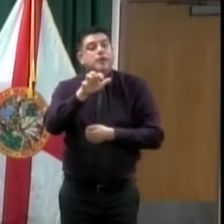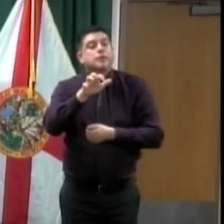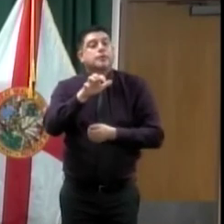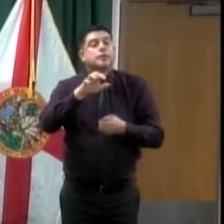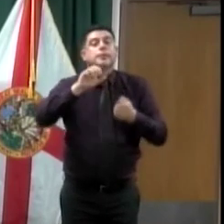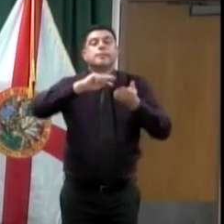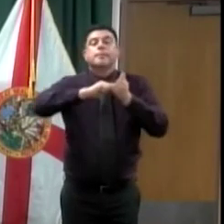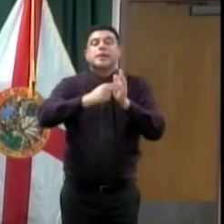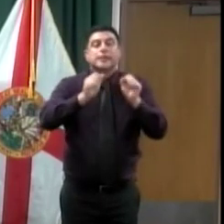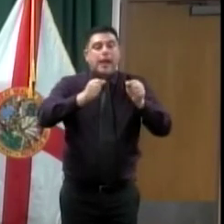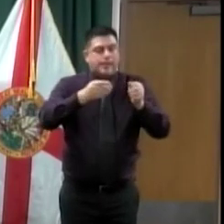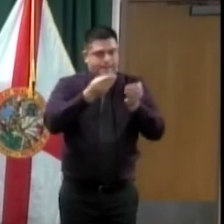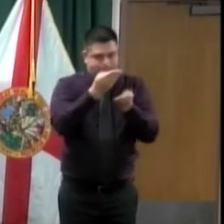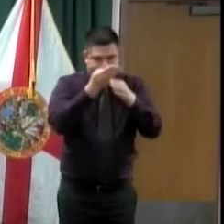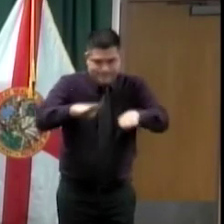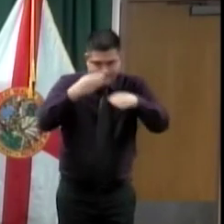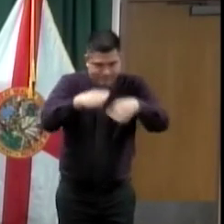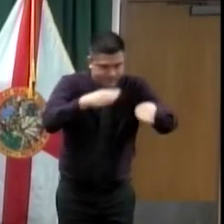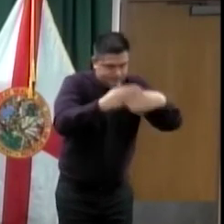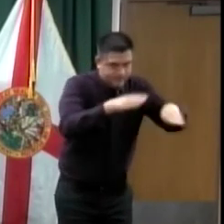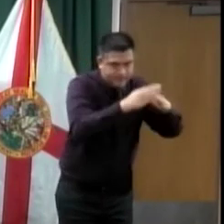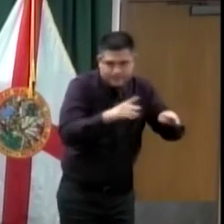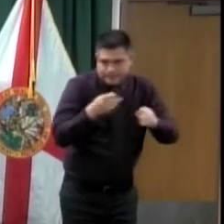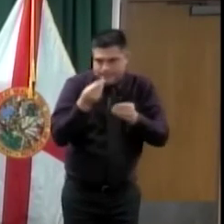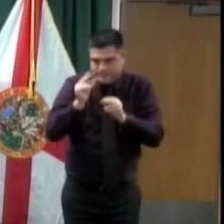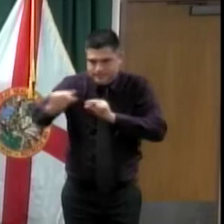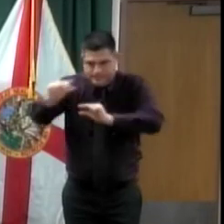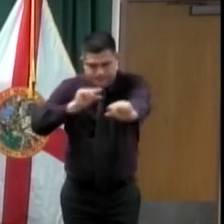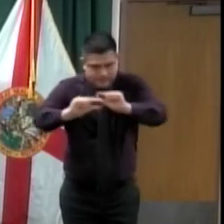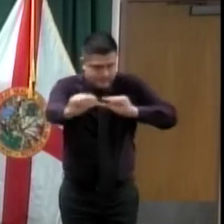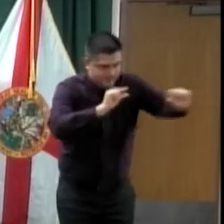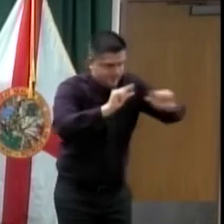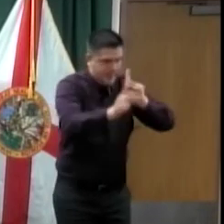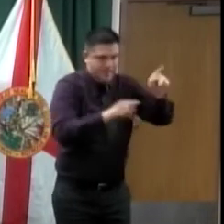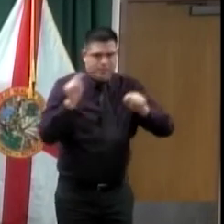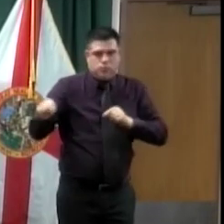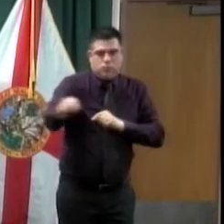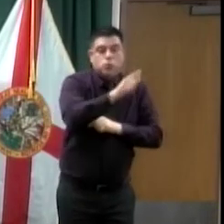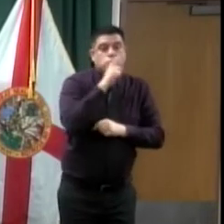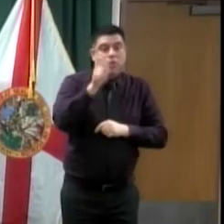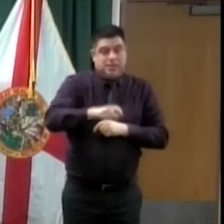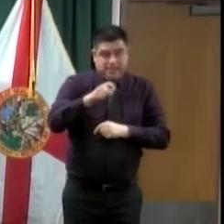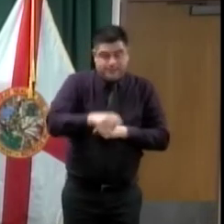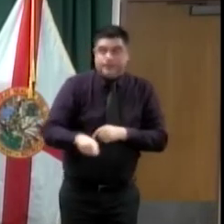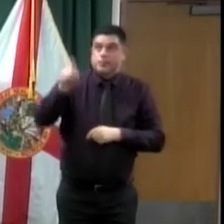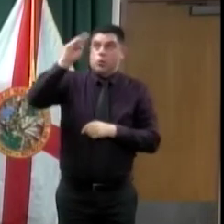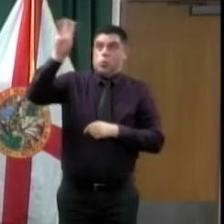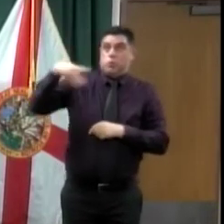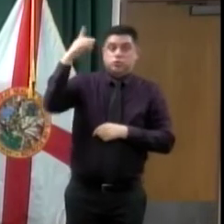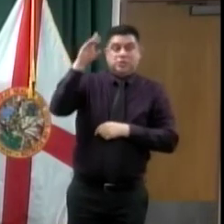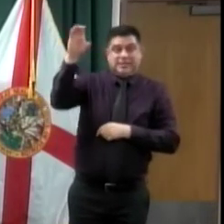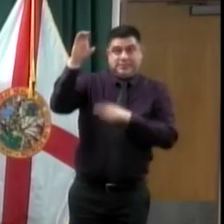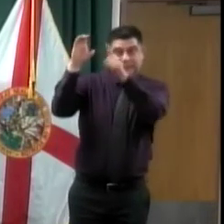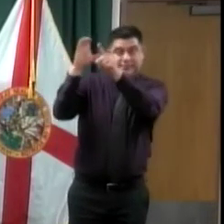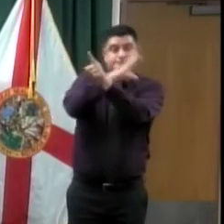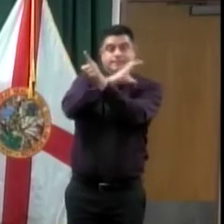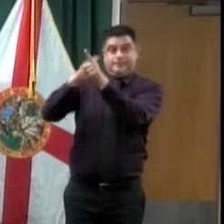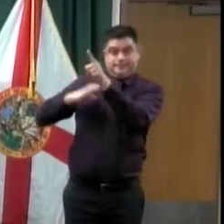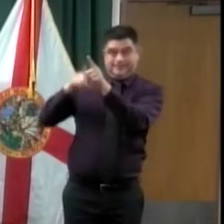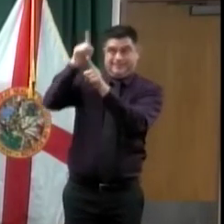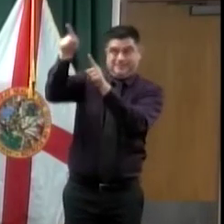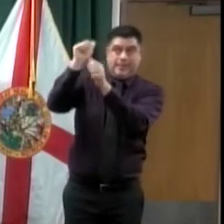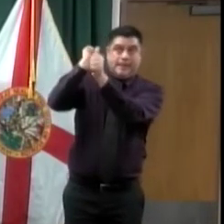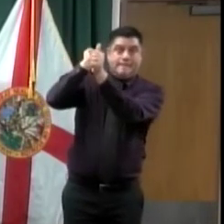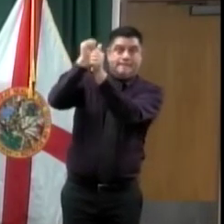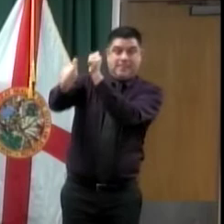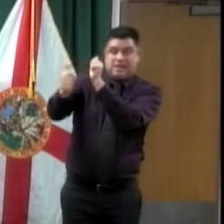We understand that the latest bill that was passed in D.C. is going to have funding in there to help with some rental